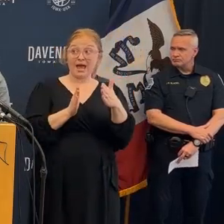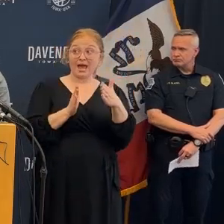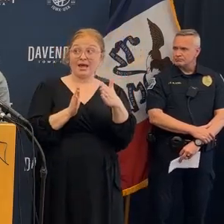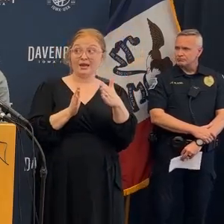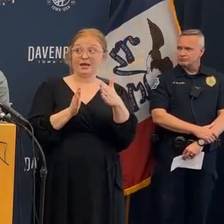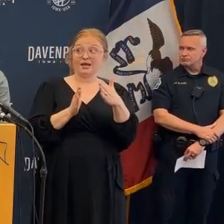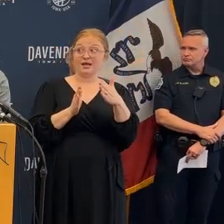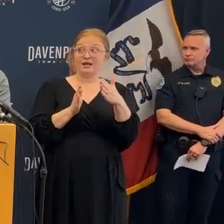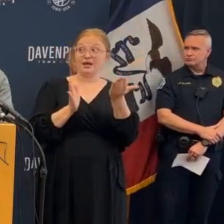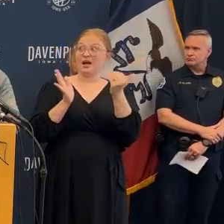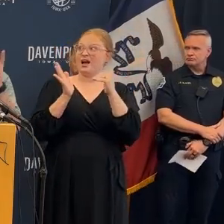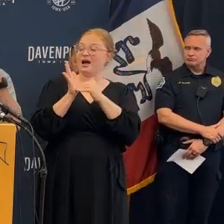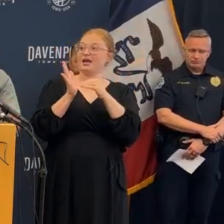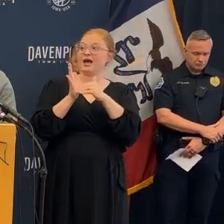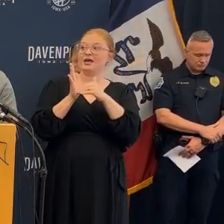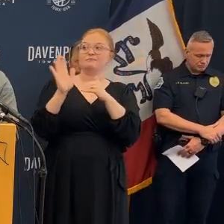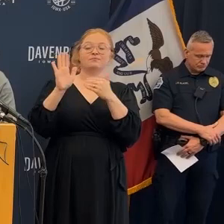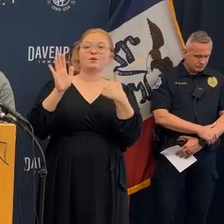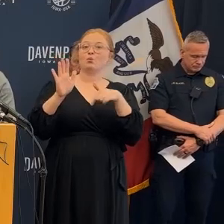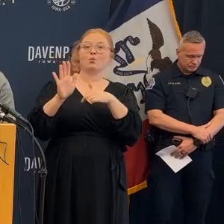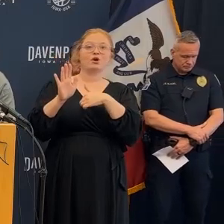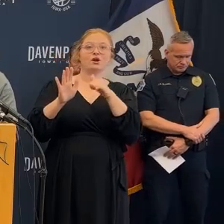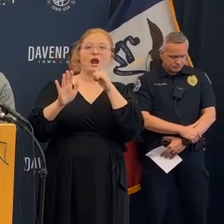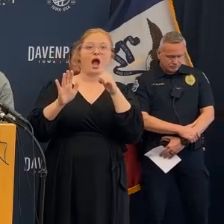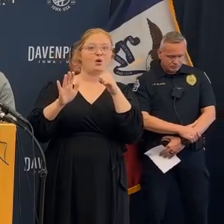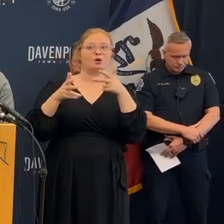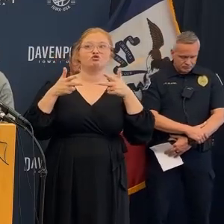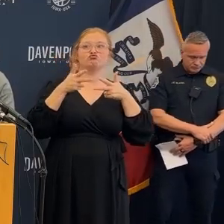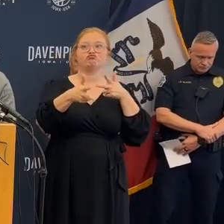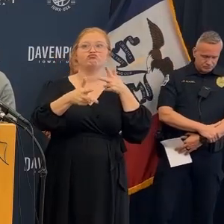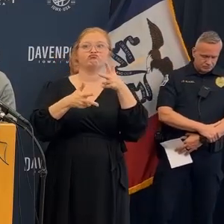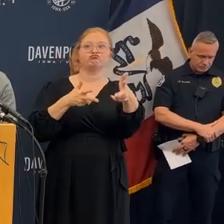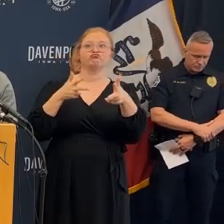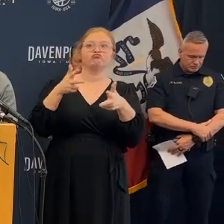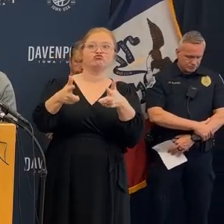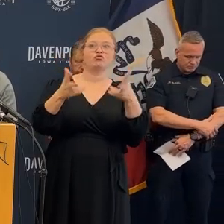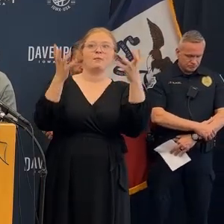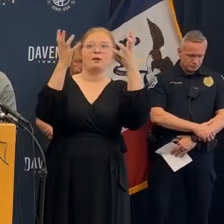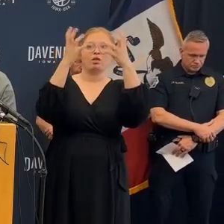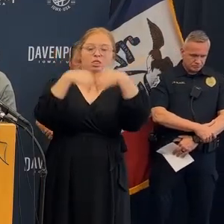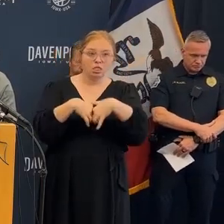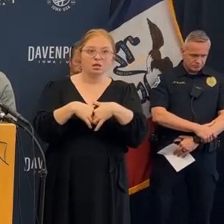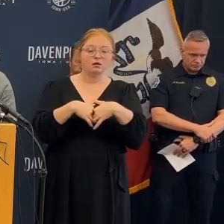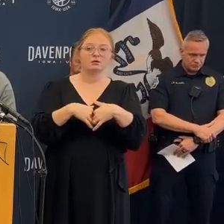window last night and was rescued demolition plans have continuously been evaluated